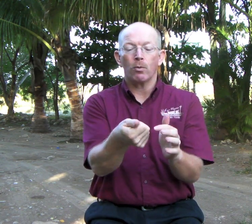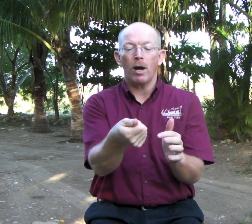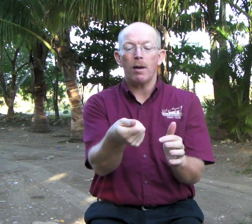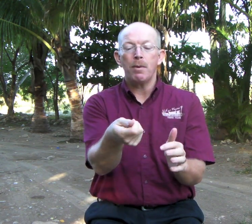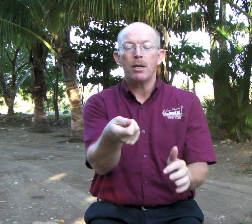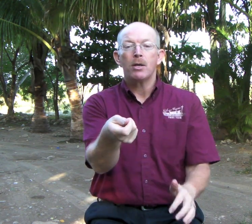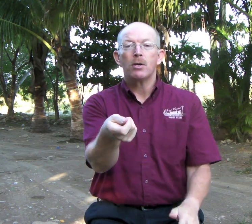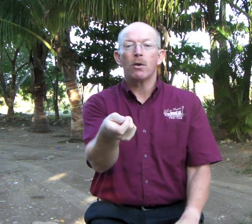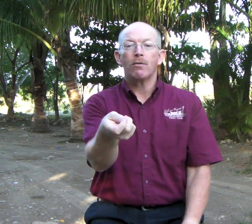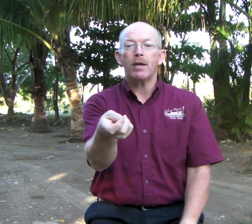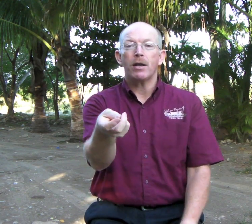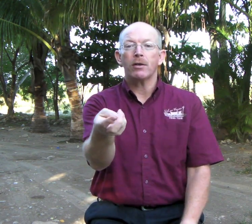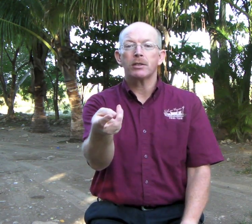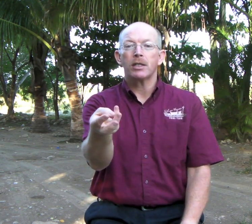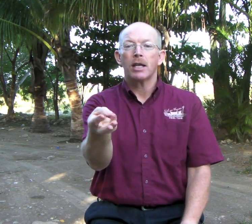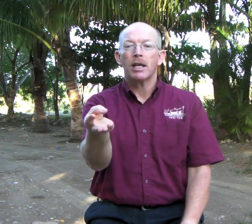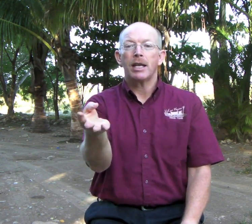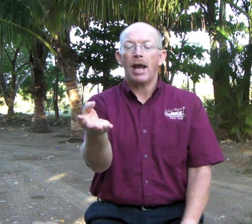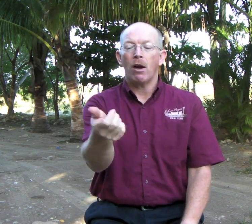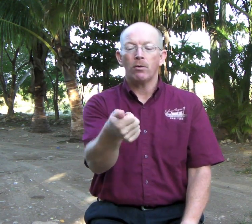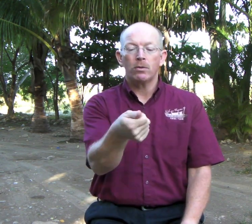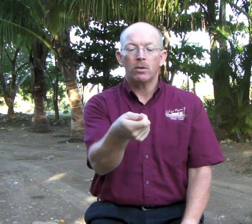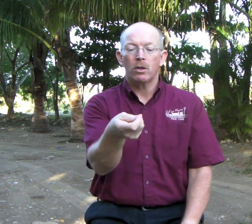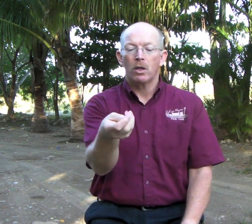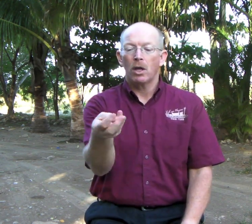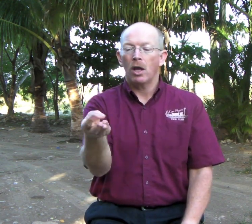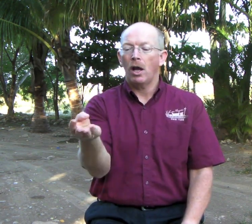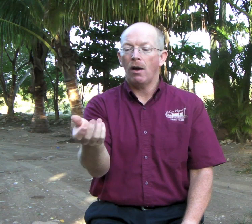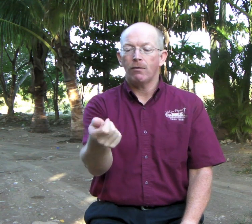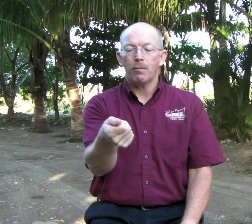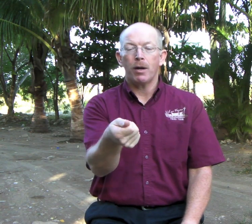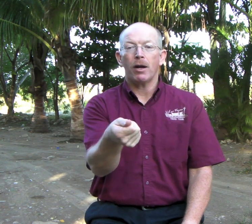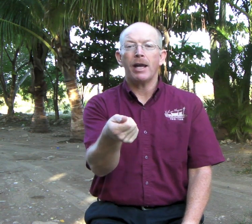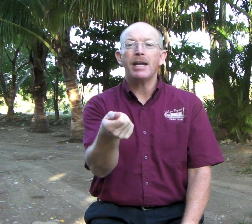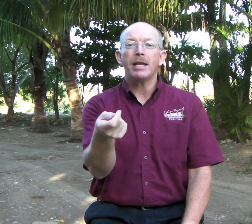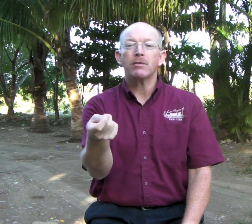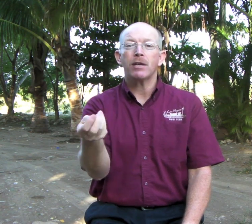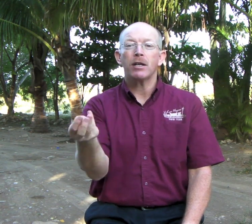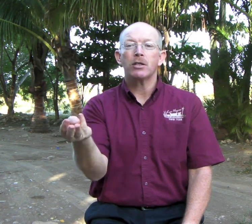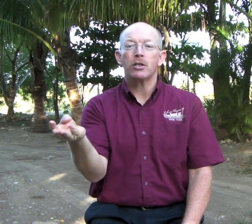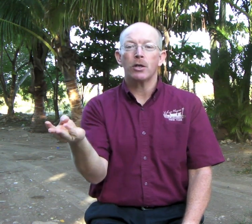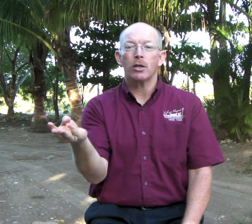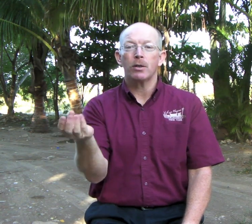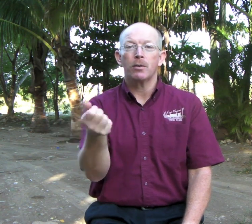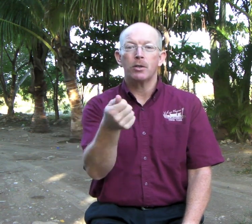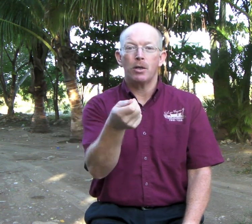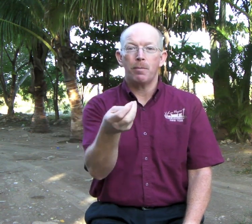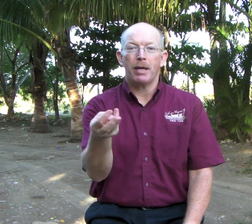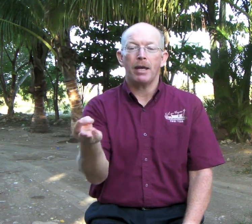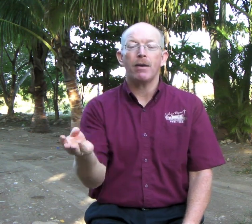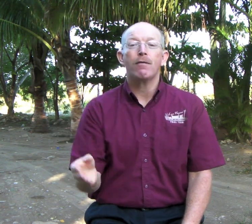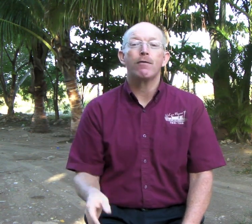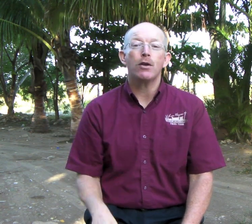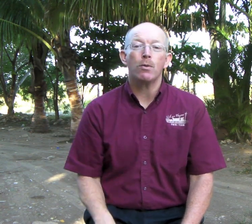rub your fingers down from your index finger to your pinky. Few.